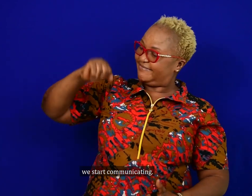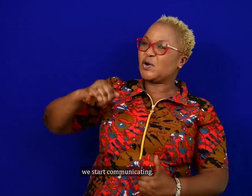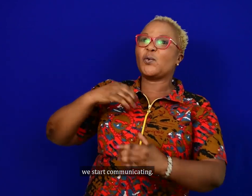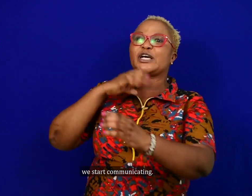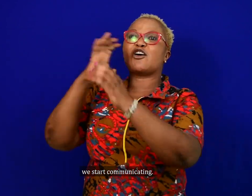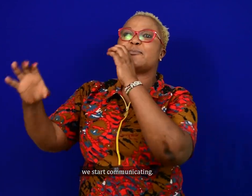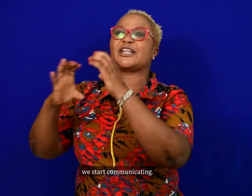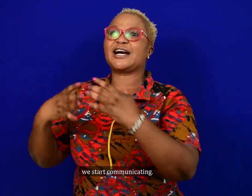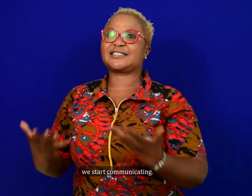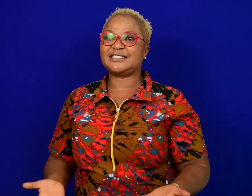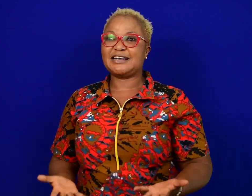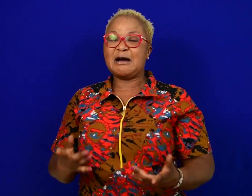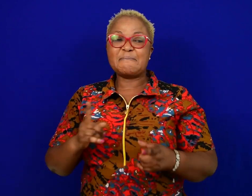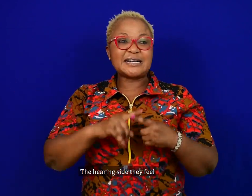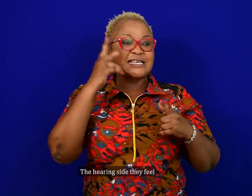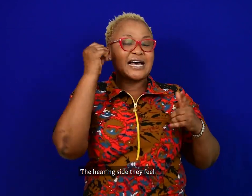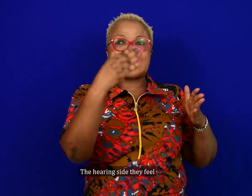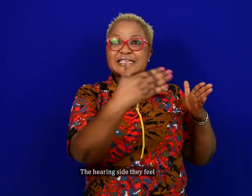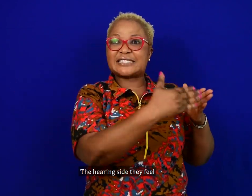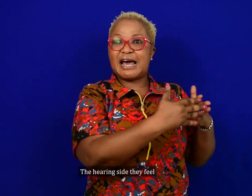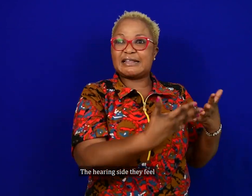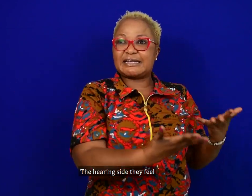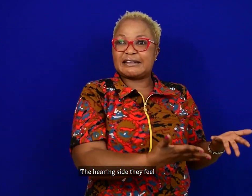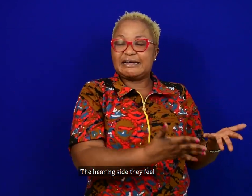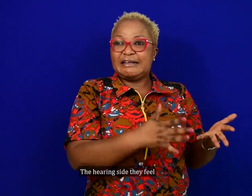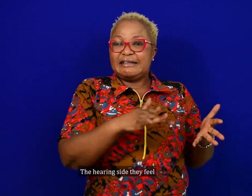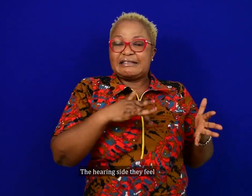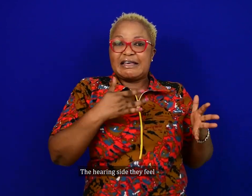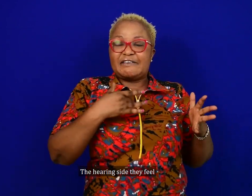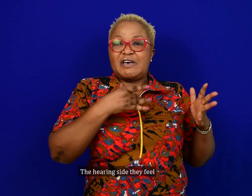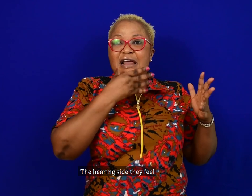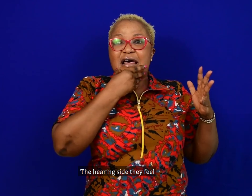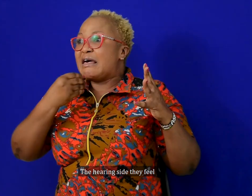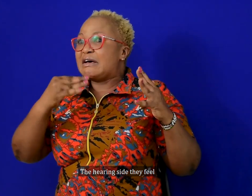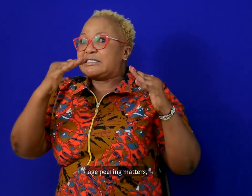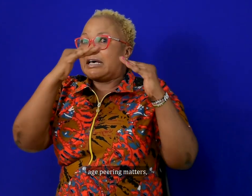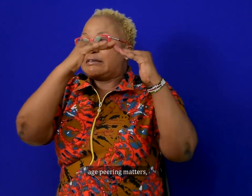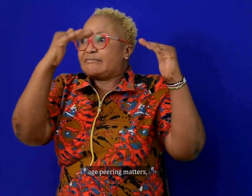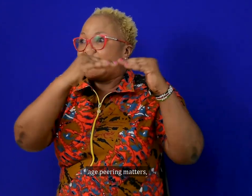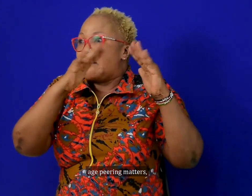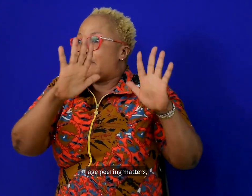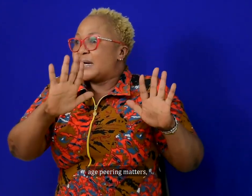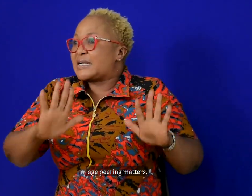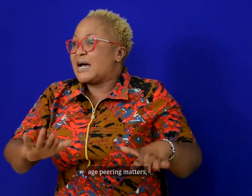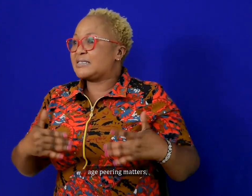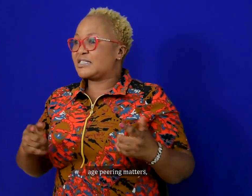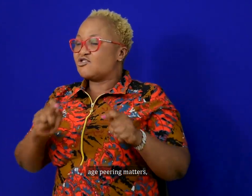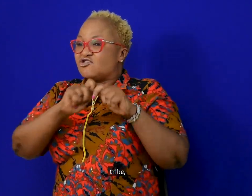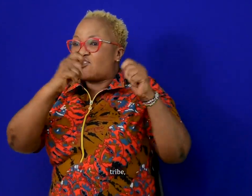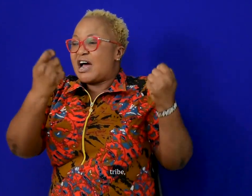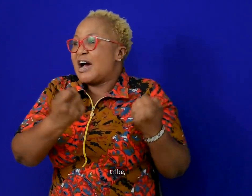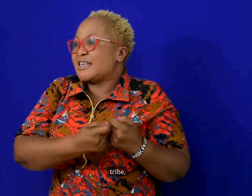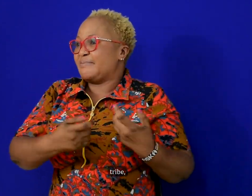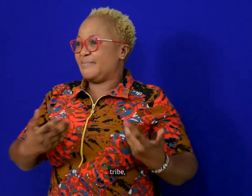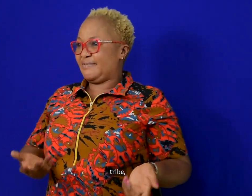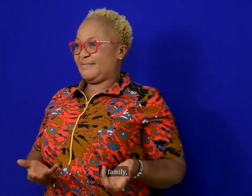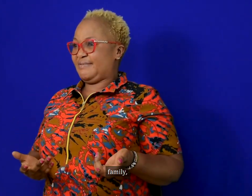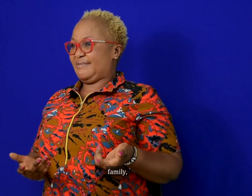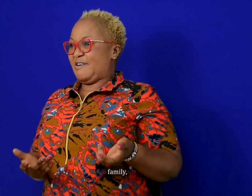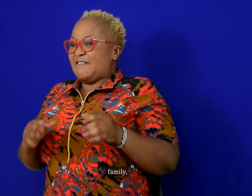we start communicating. But for the hearing side, they feel the age pairing matters, the tribe, the family.